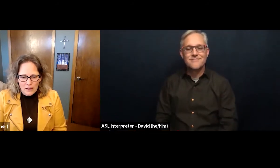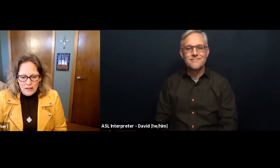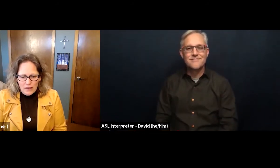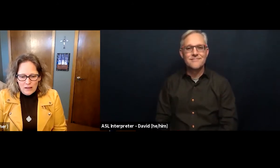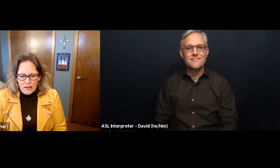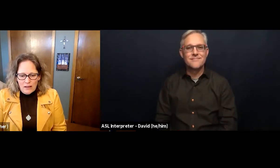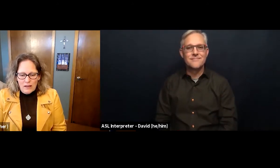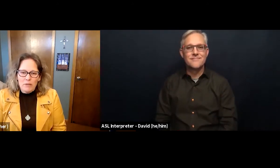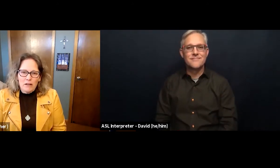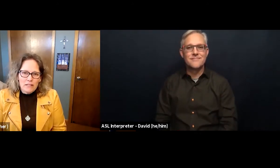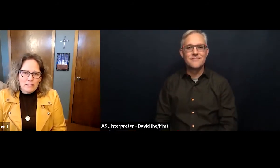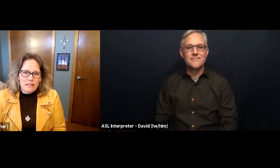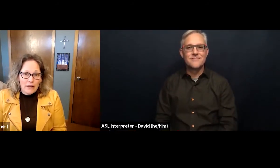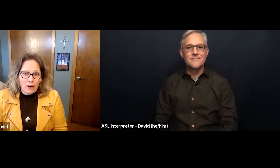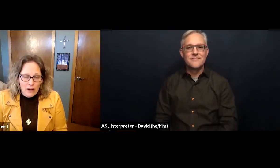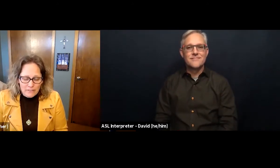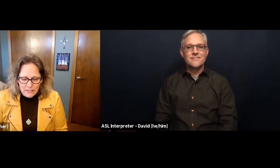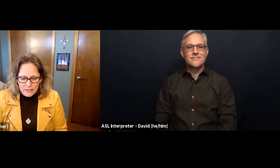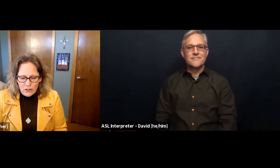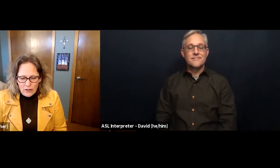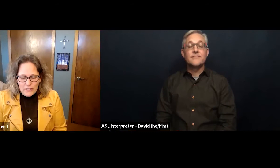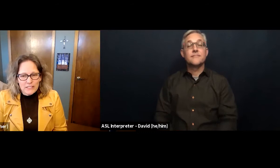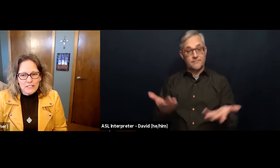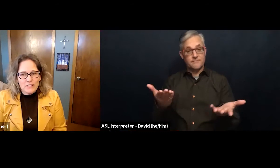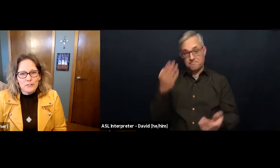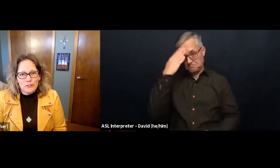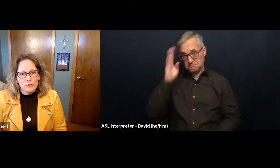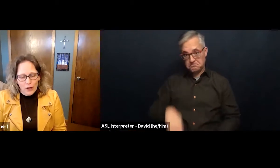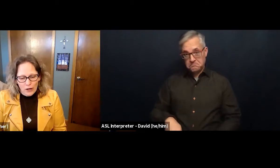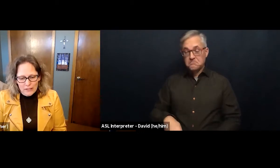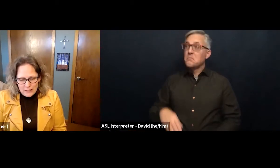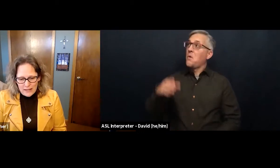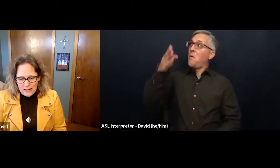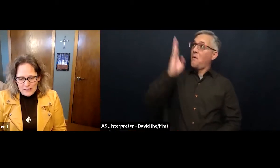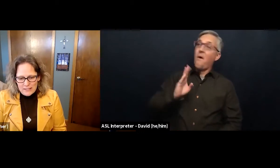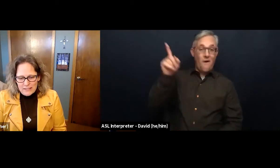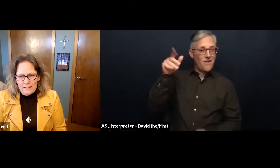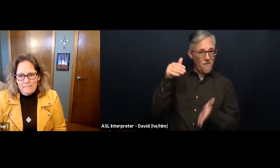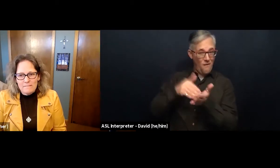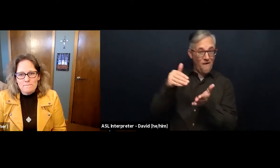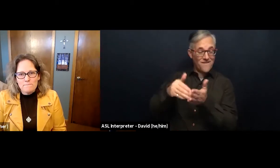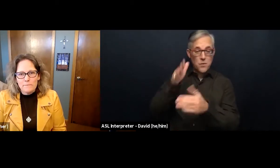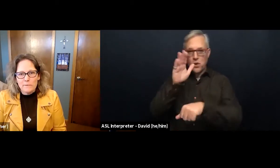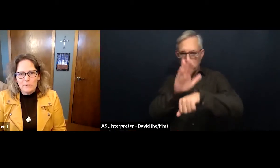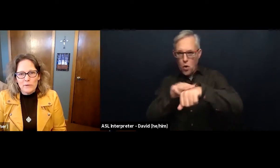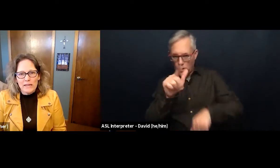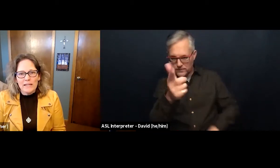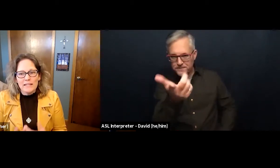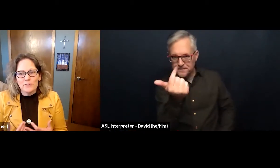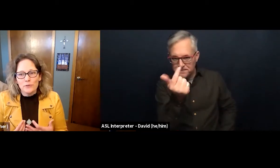Because God often calls us to do hard things. We We need to